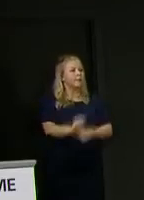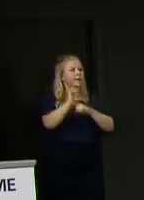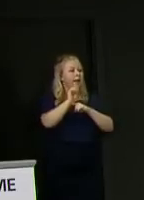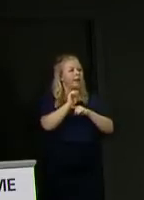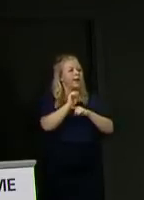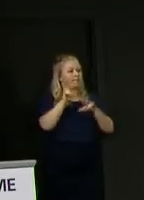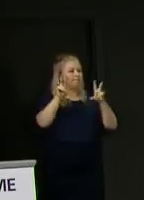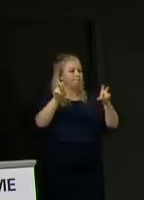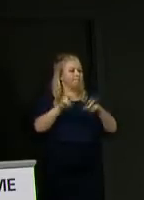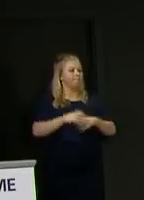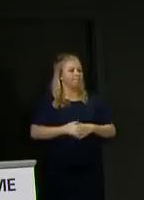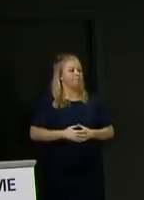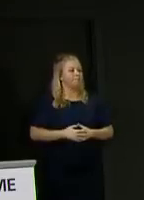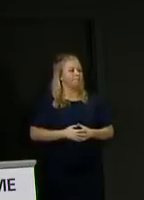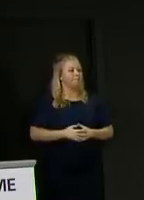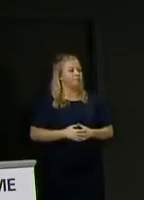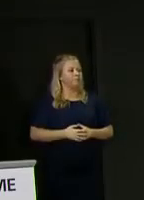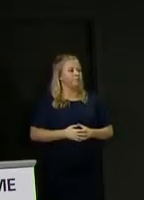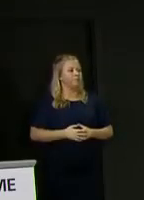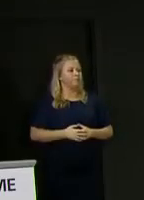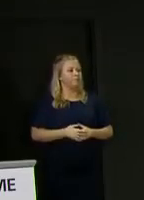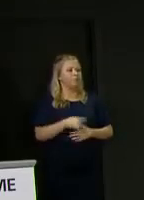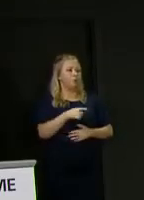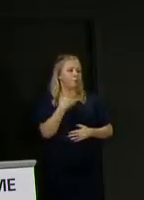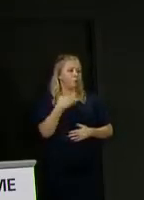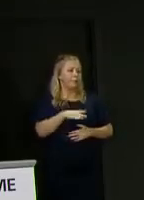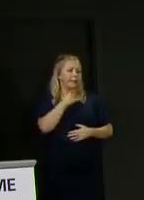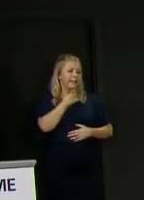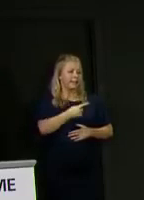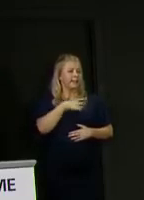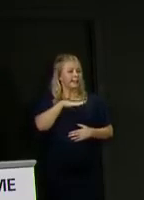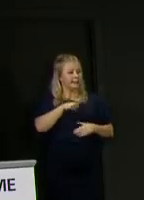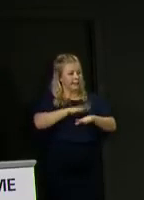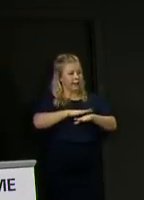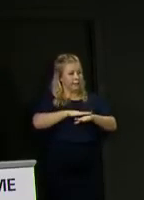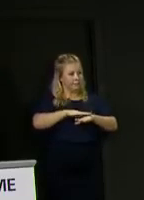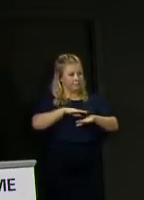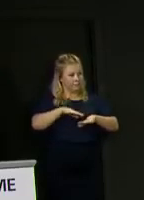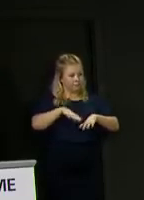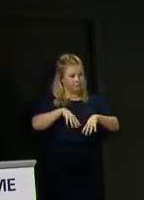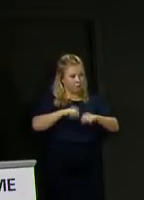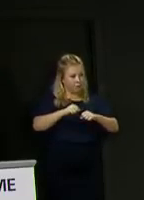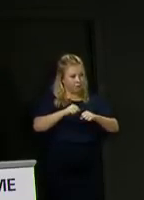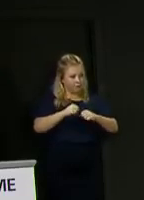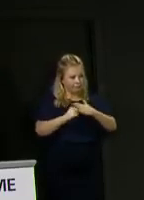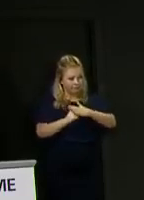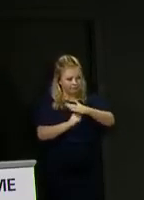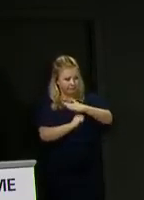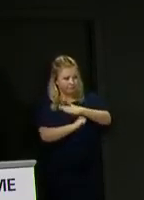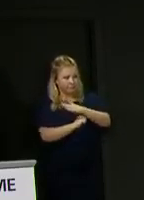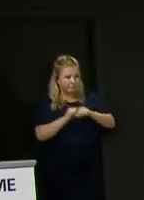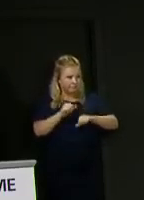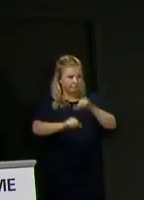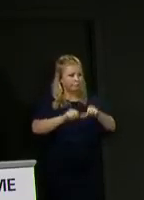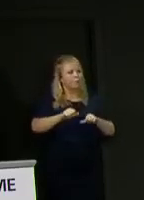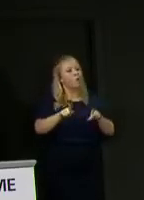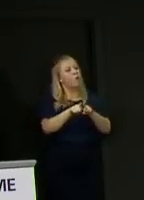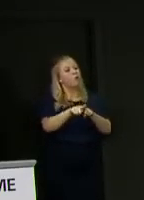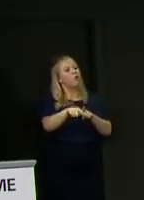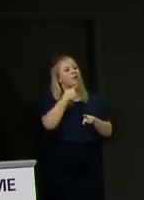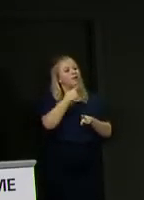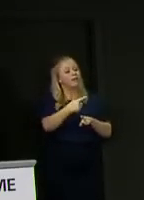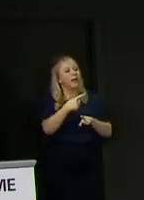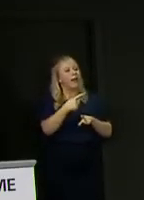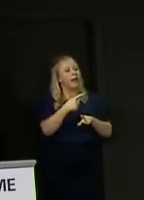as you call it. You have there said that it needs time to bed down. You've also said that you want to